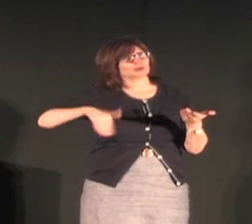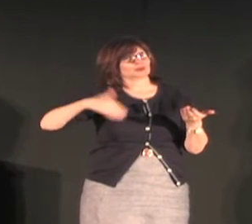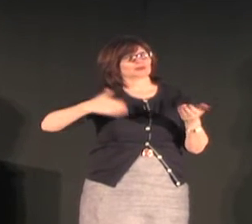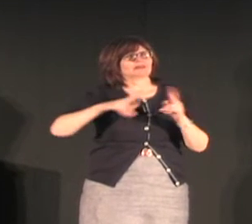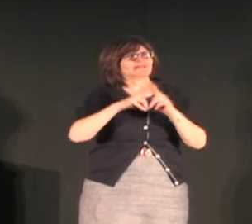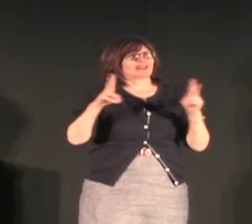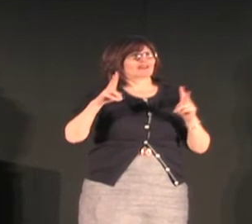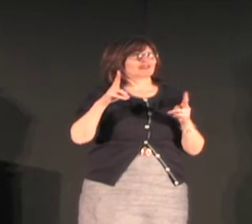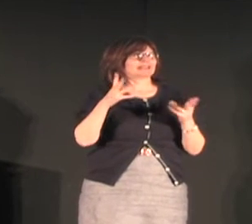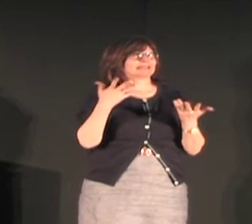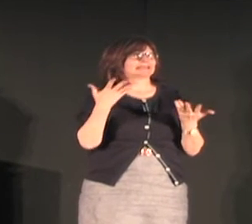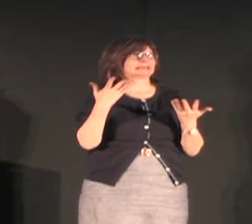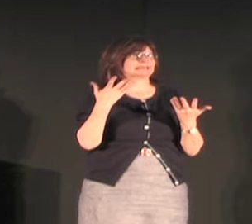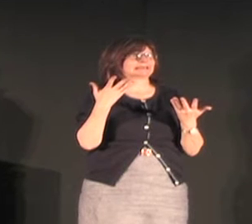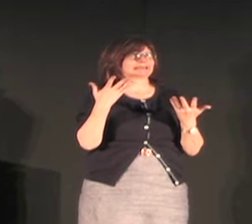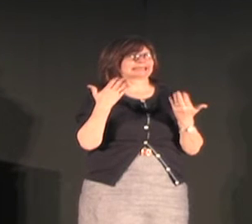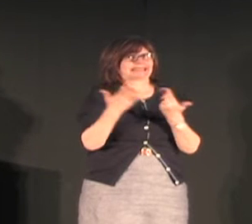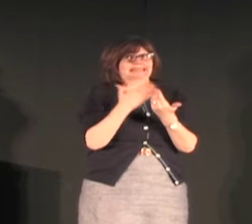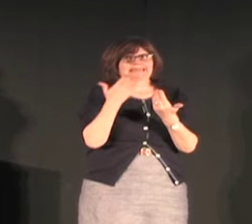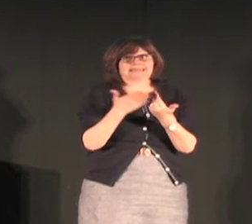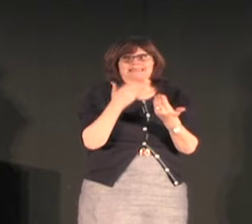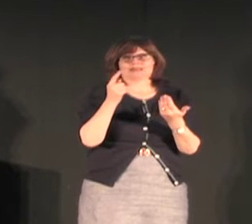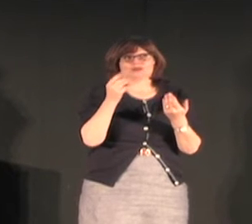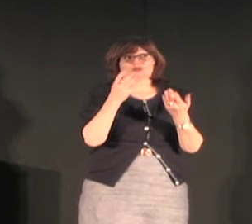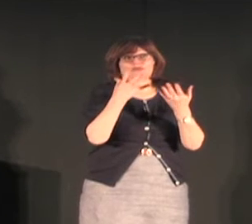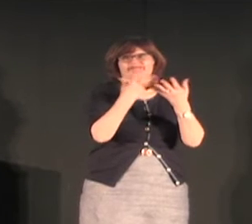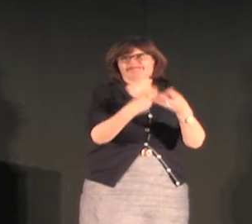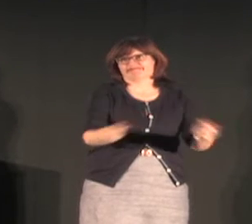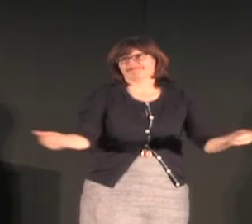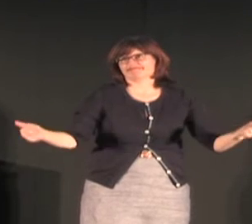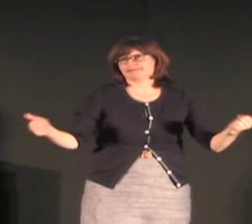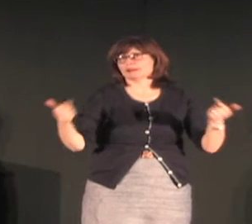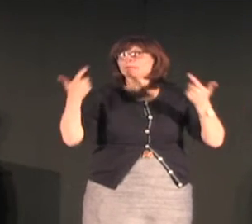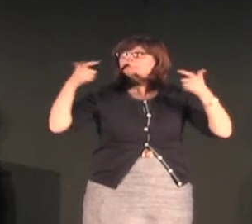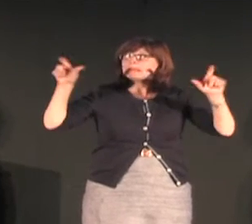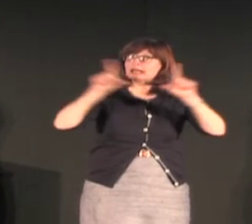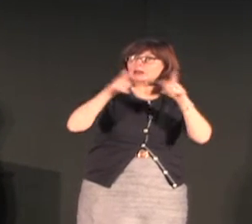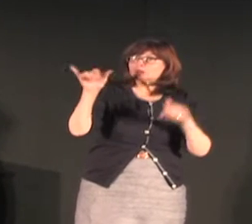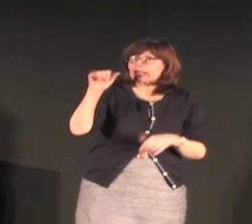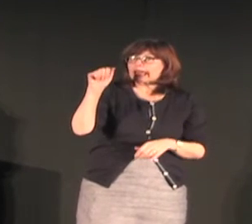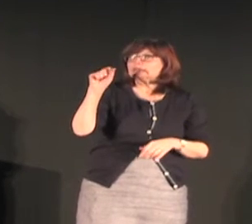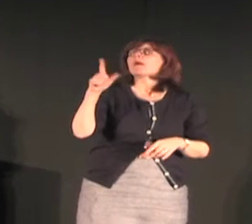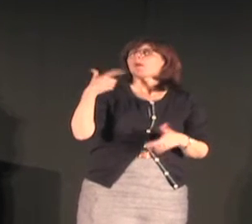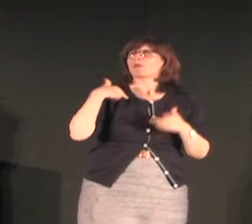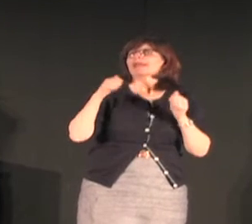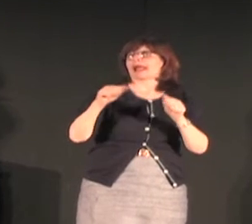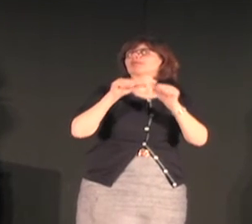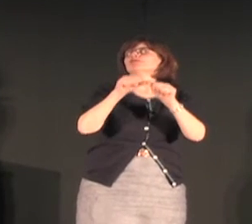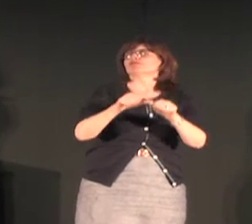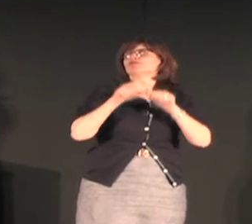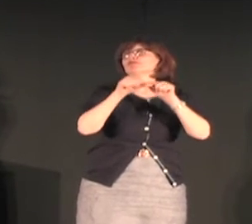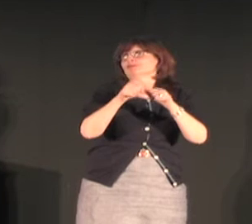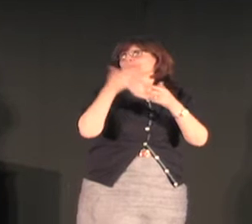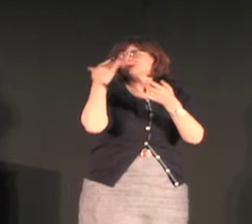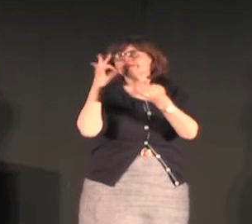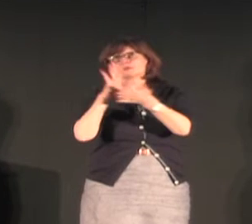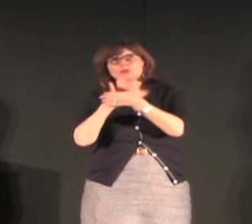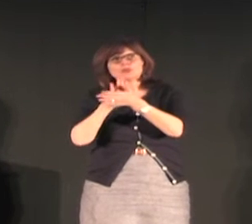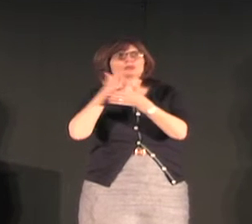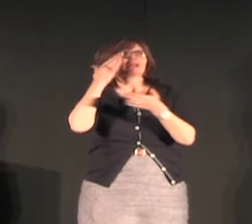within is a very small number of users that if that language is not kept alive then it disappears but we certainly know that in our community